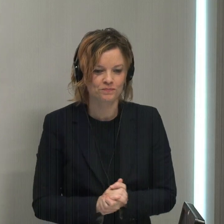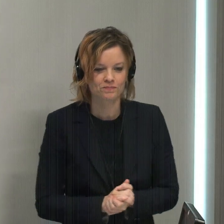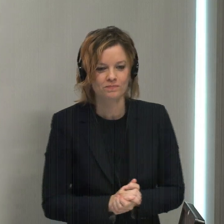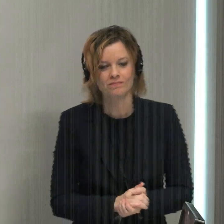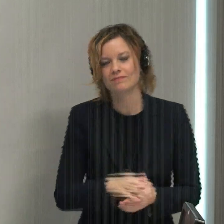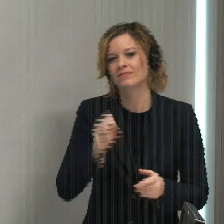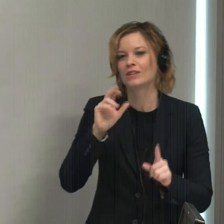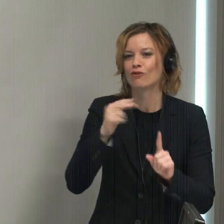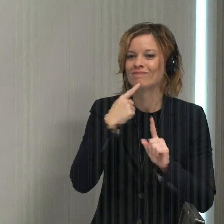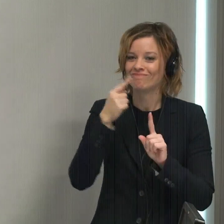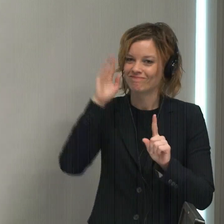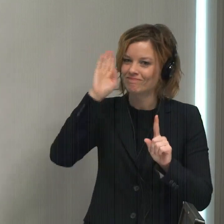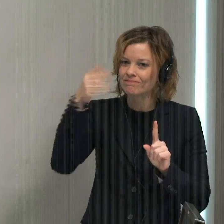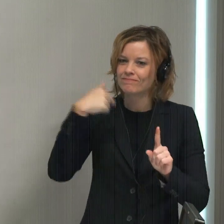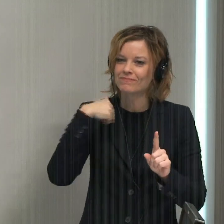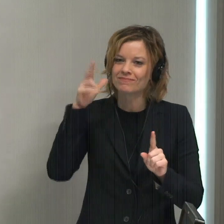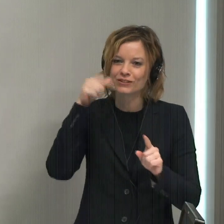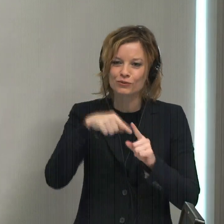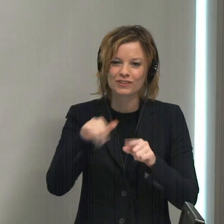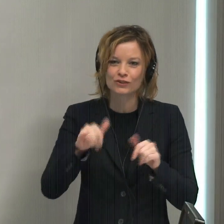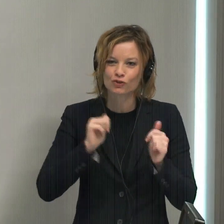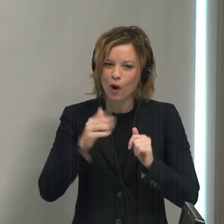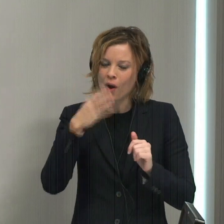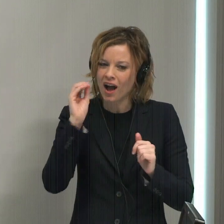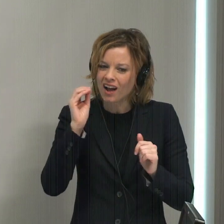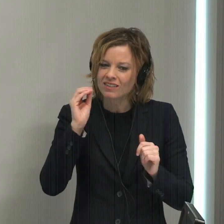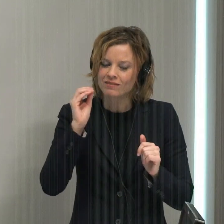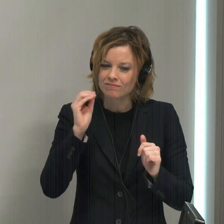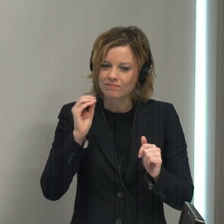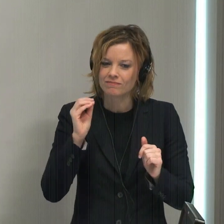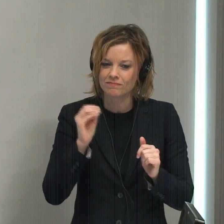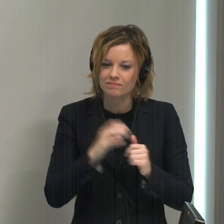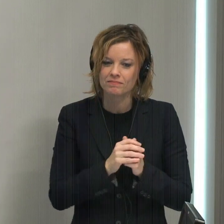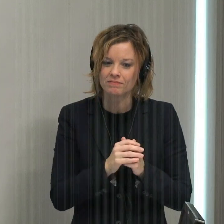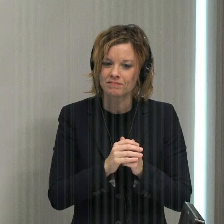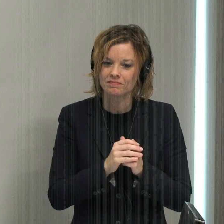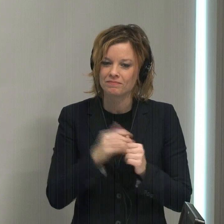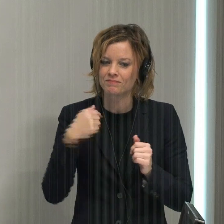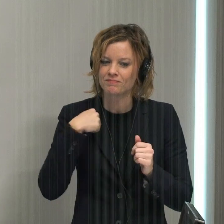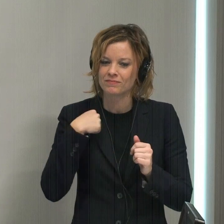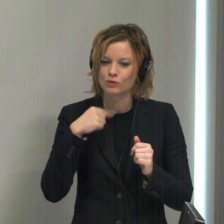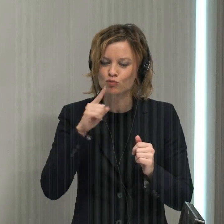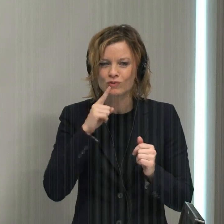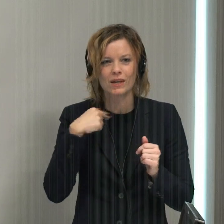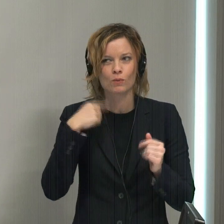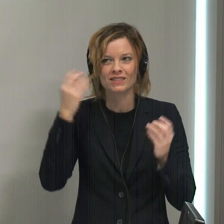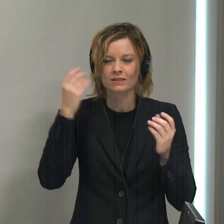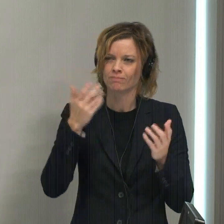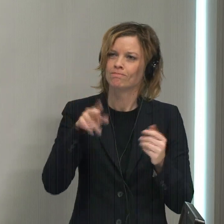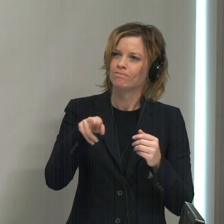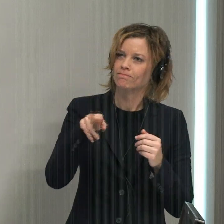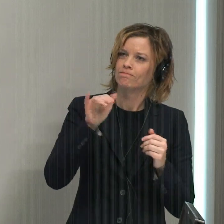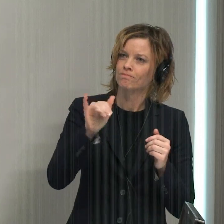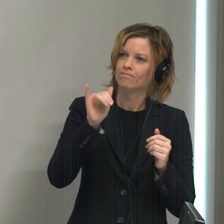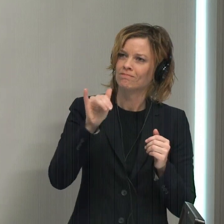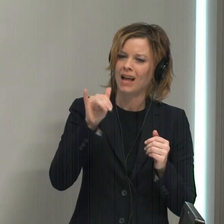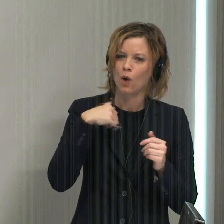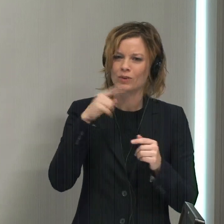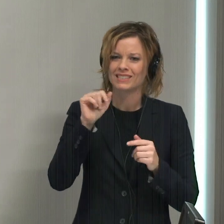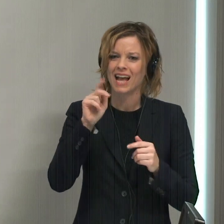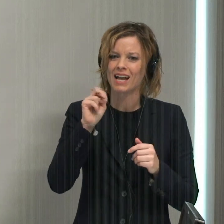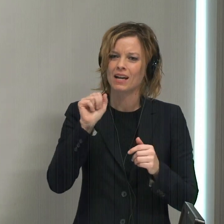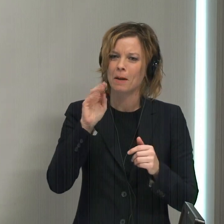Hi. I was listening to the show, and I was just taken a little bit of back by President